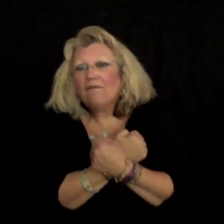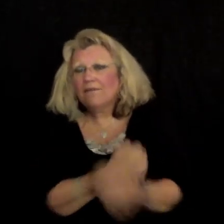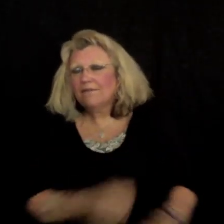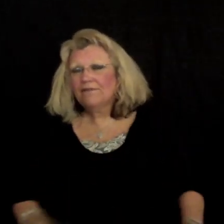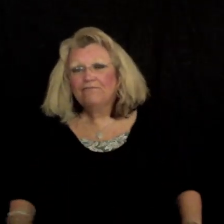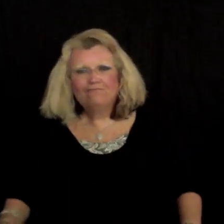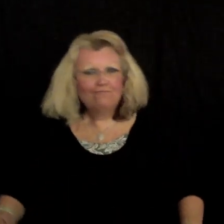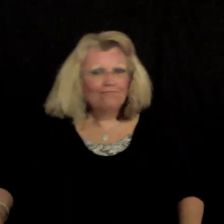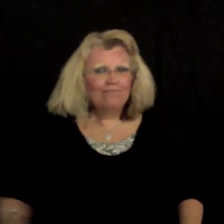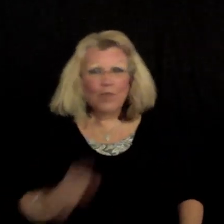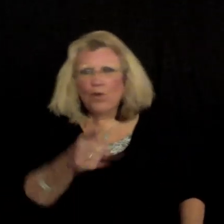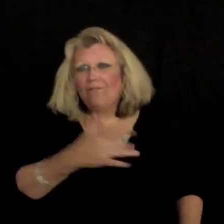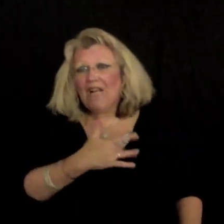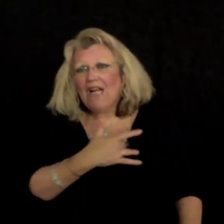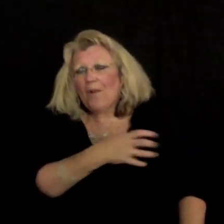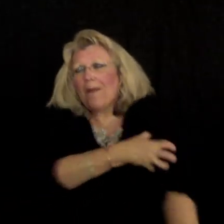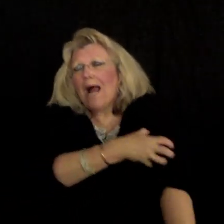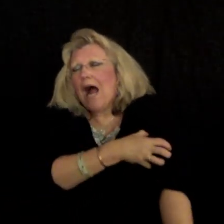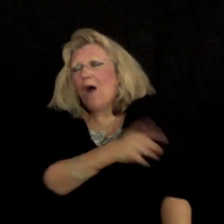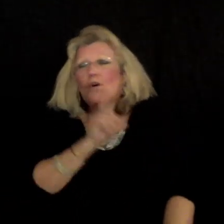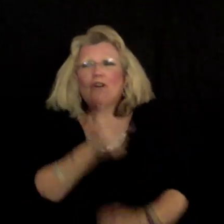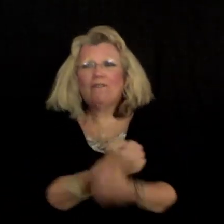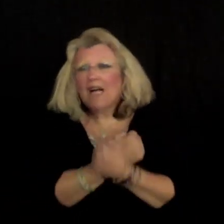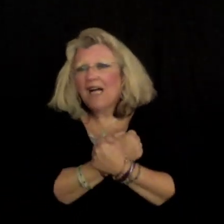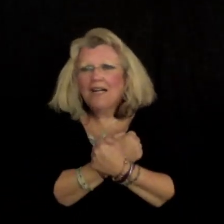You feel the power of love